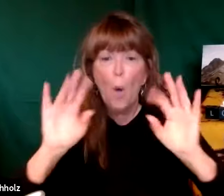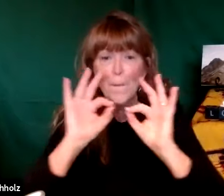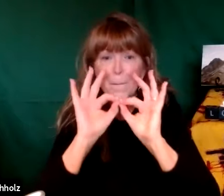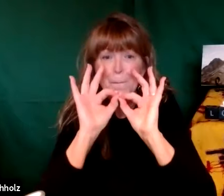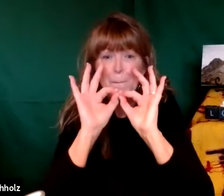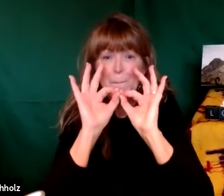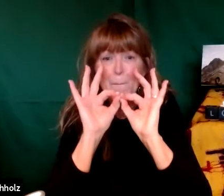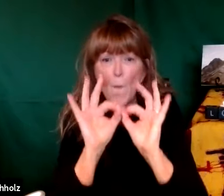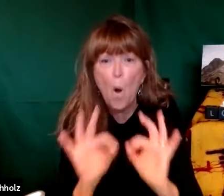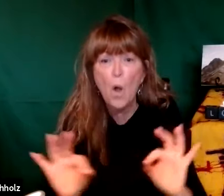that word is critical